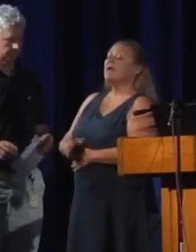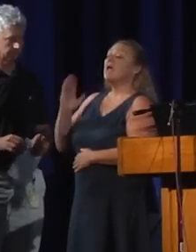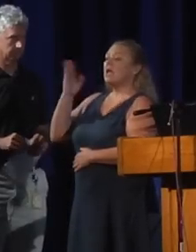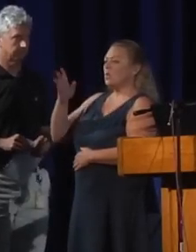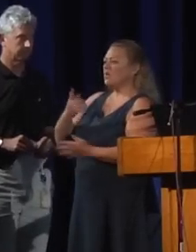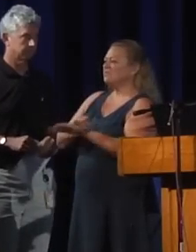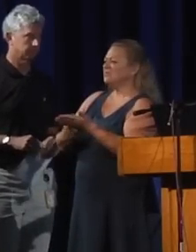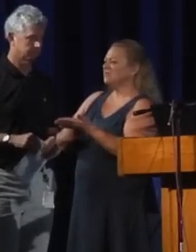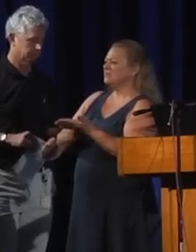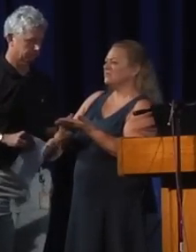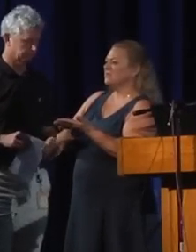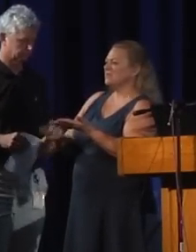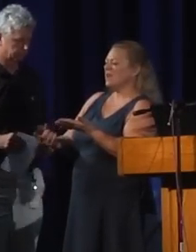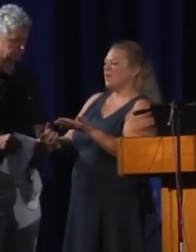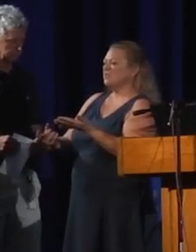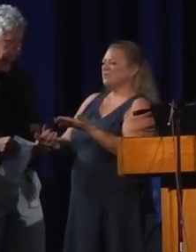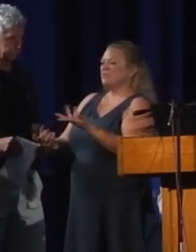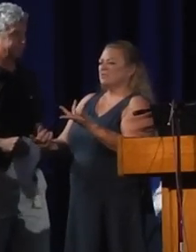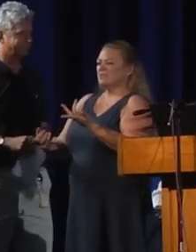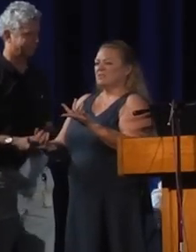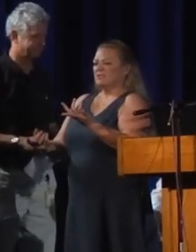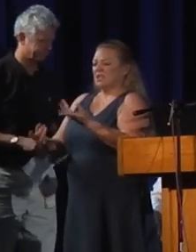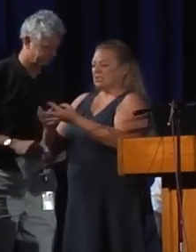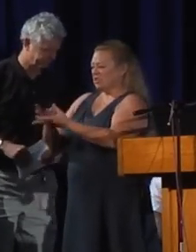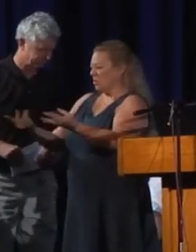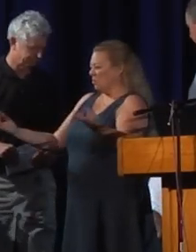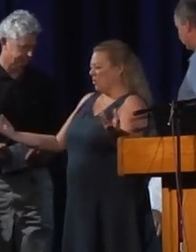removal and the impacts associated with that. Chris.